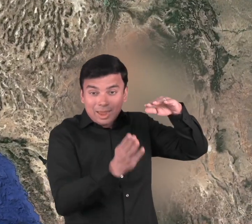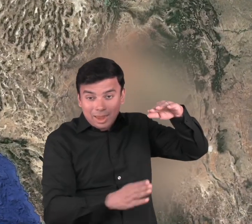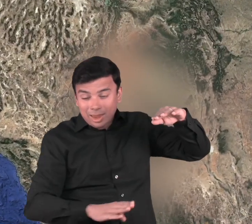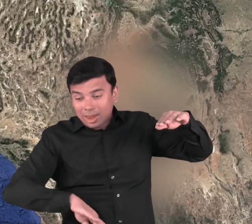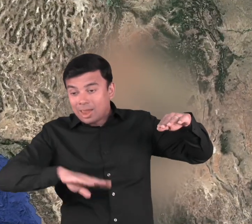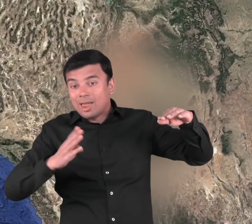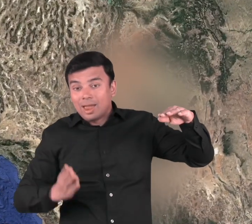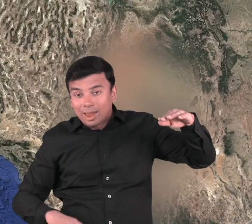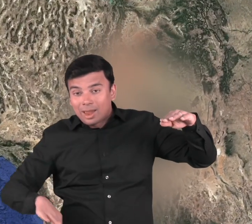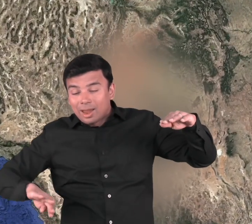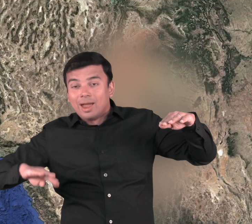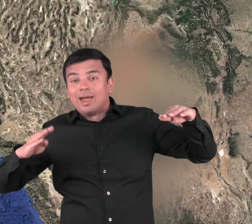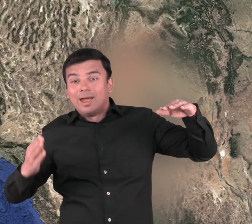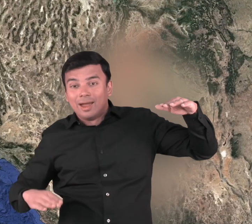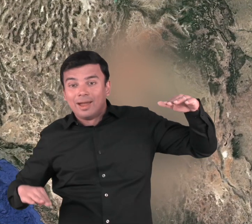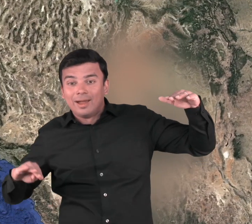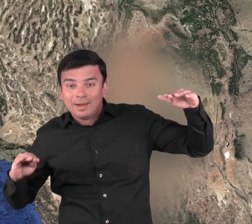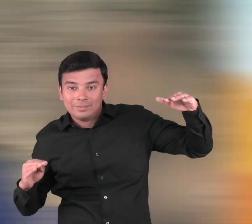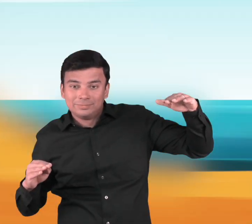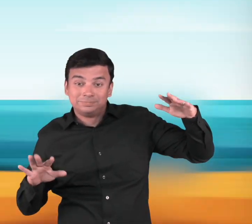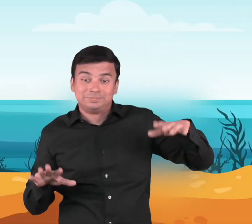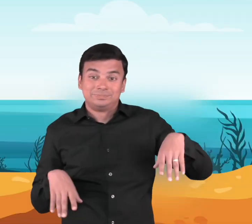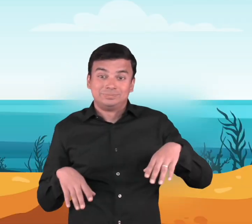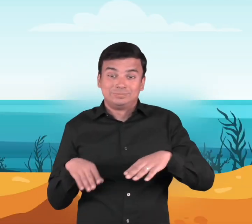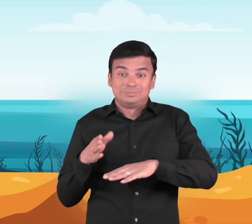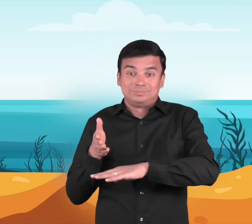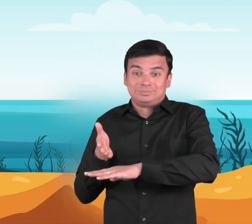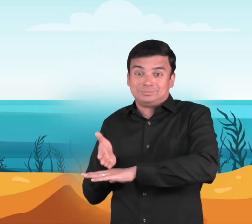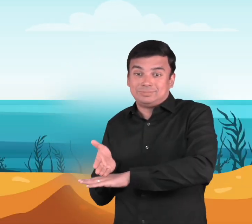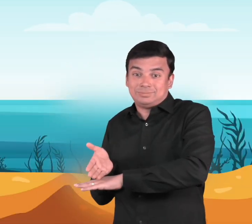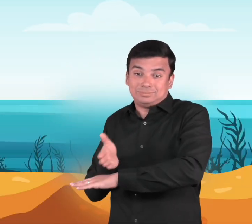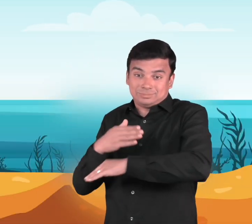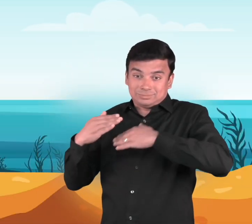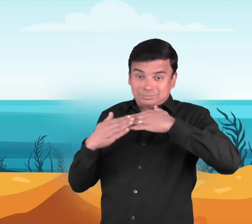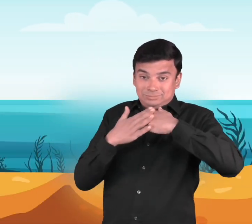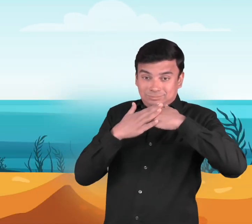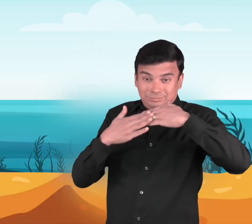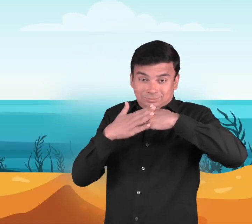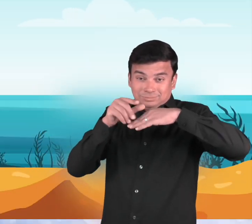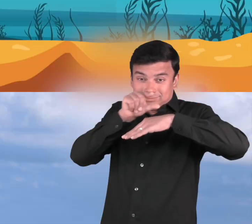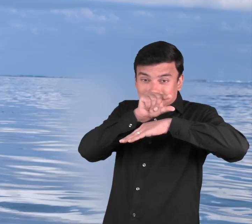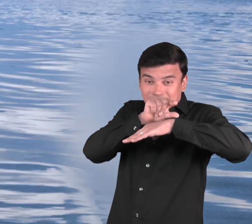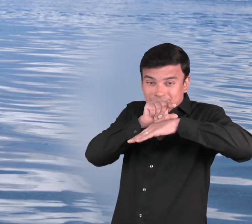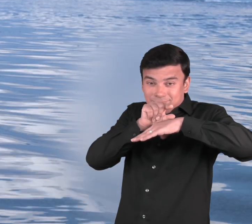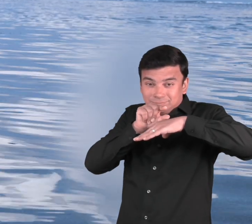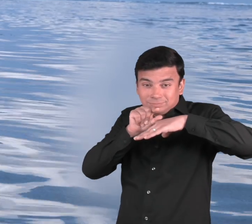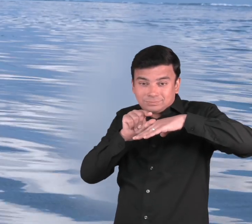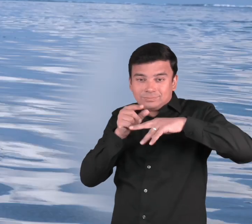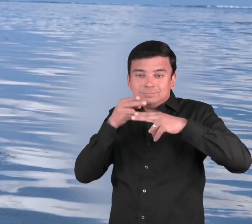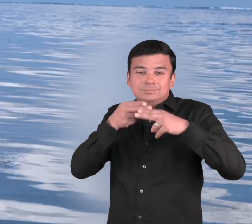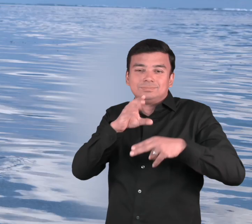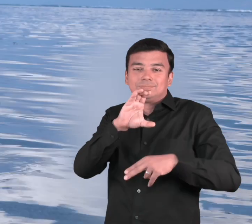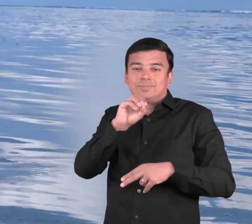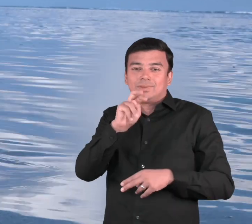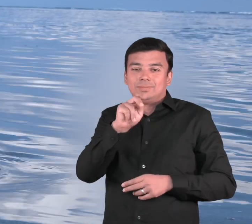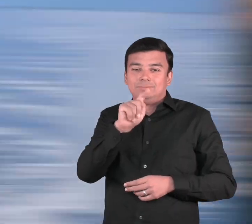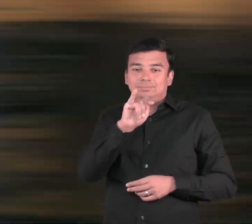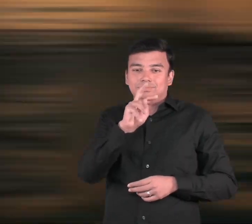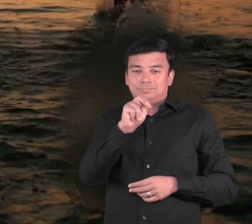called the continental shelf, which is right next to land. That is the part of the ocean you see and